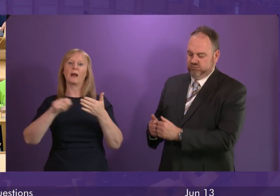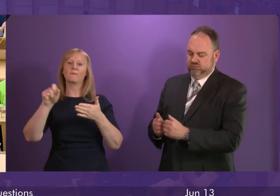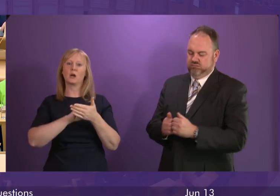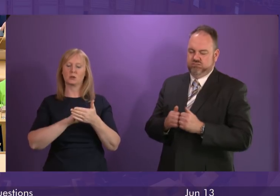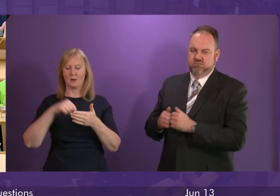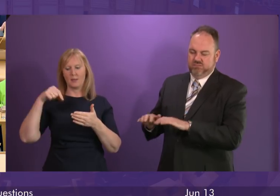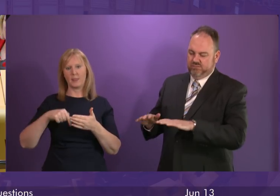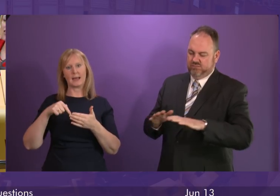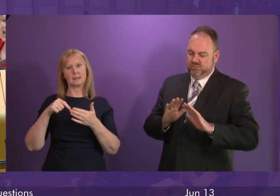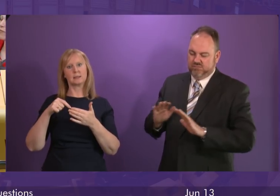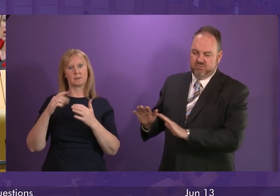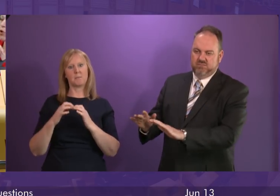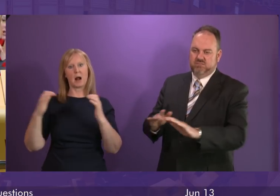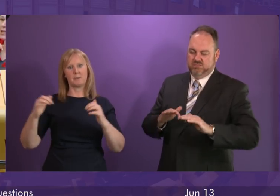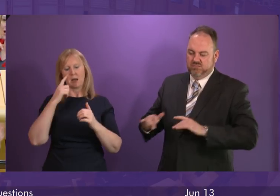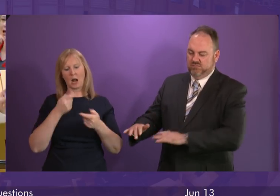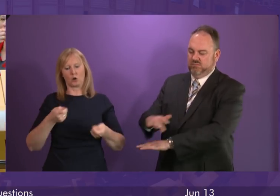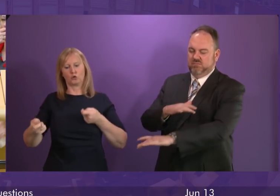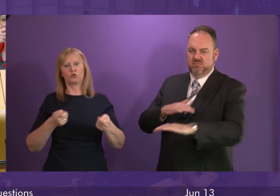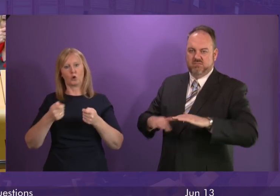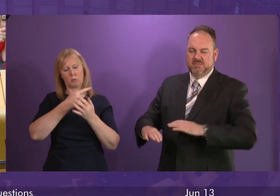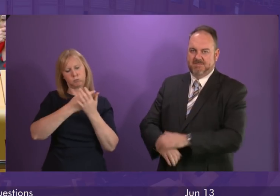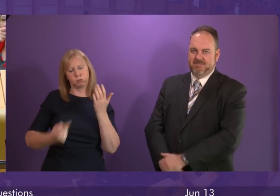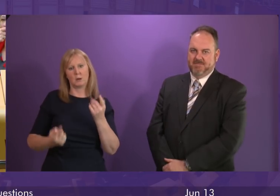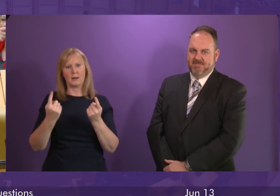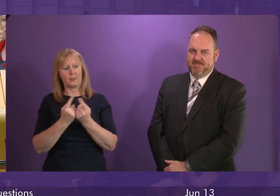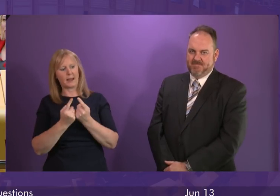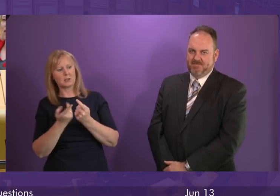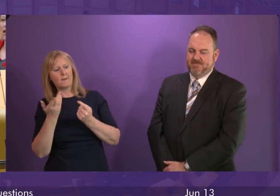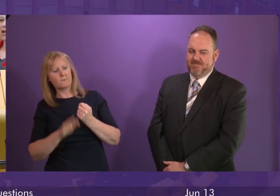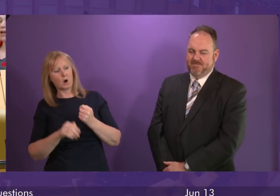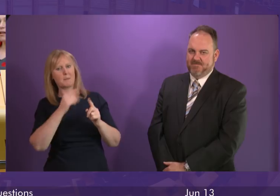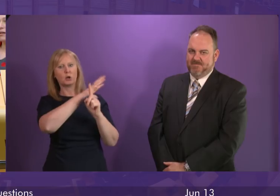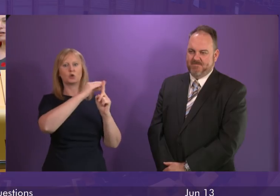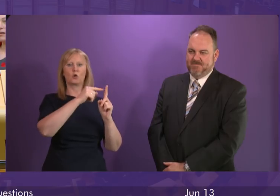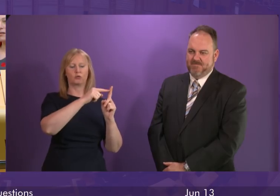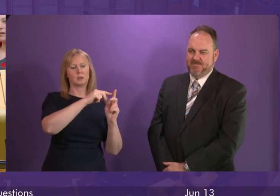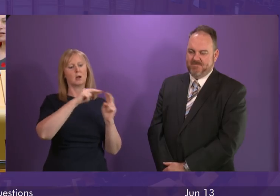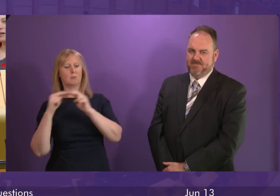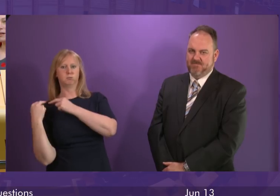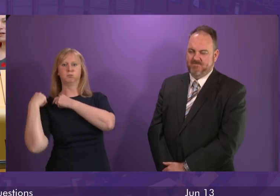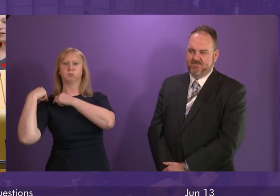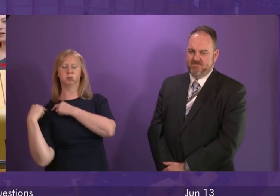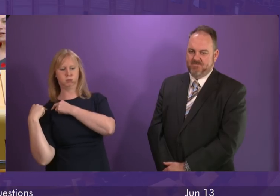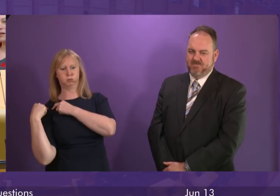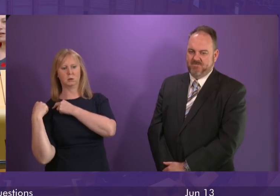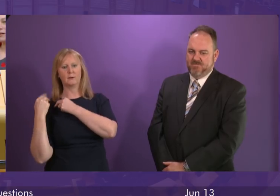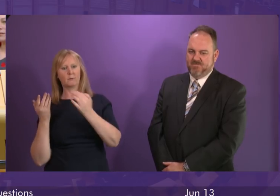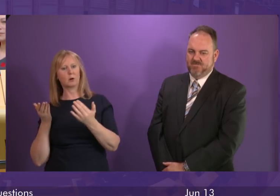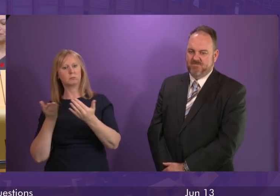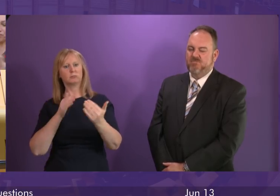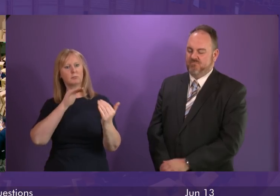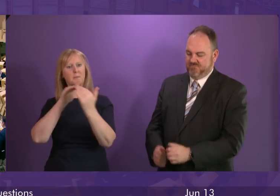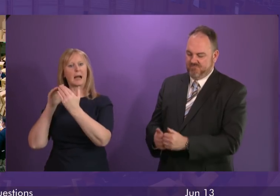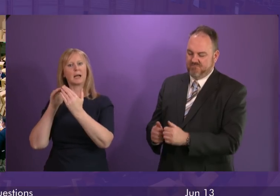can take control of these matters out of the hands of the Tories and serve our pensioners along with the rest of our